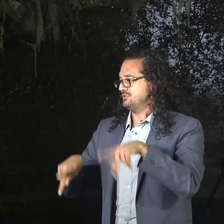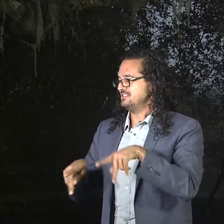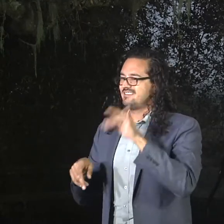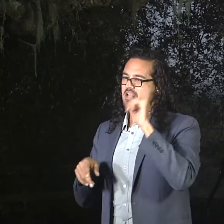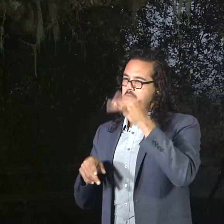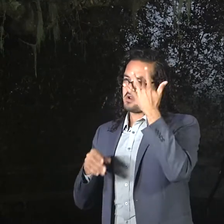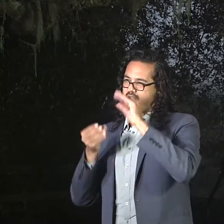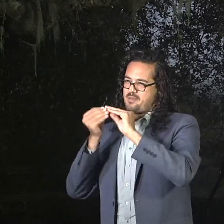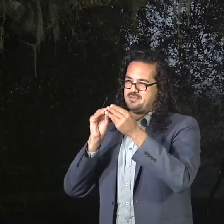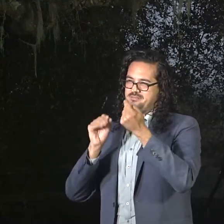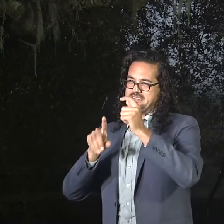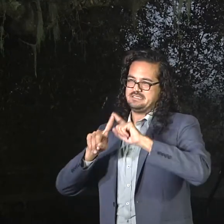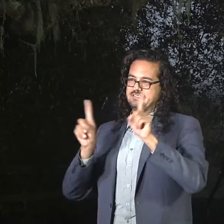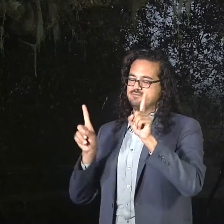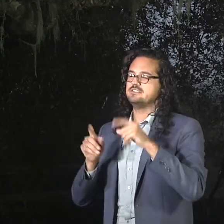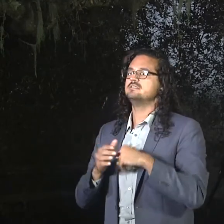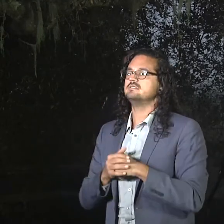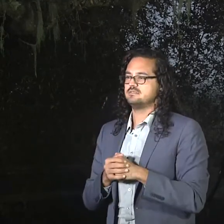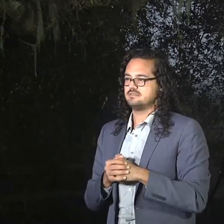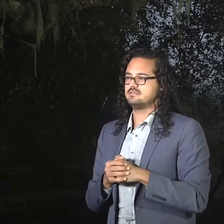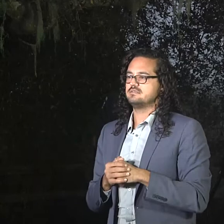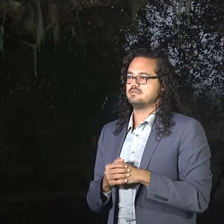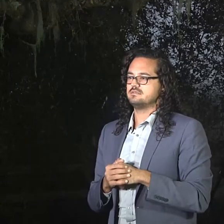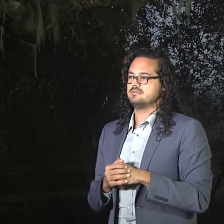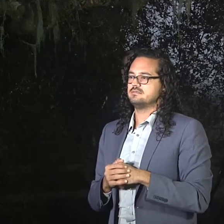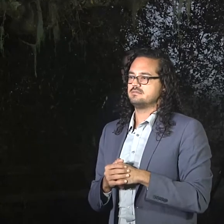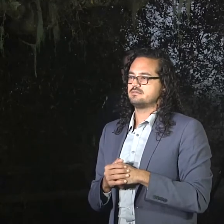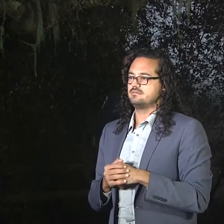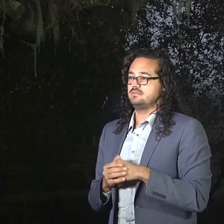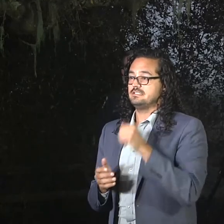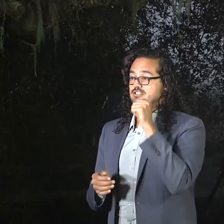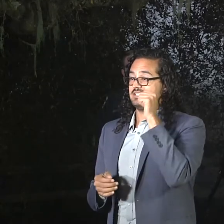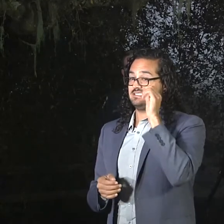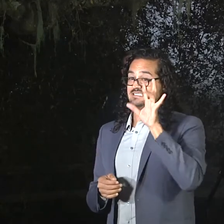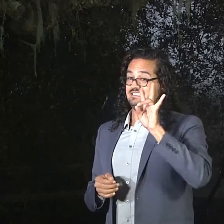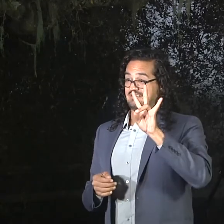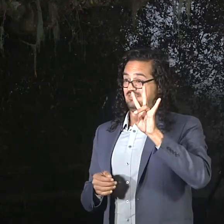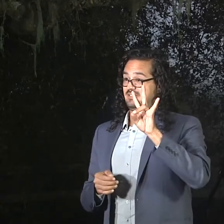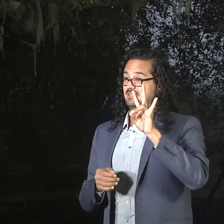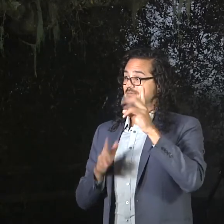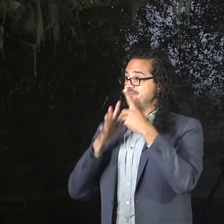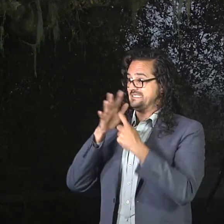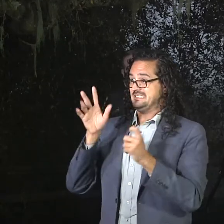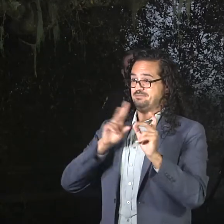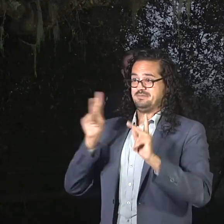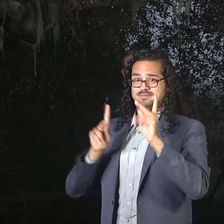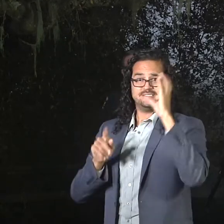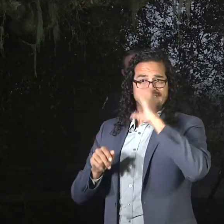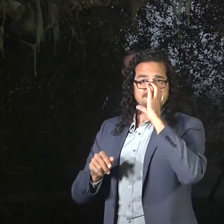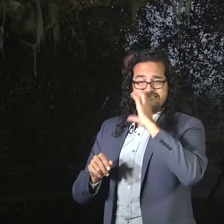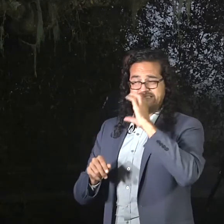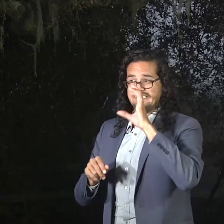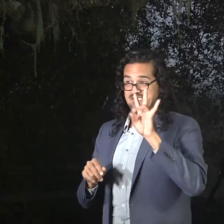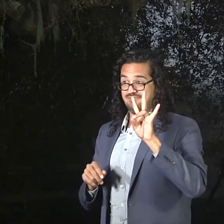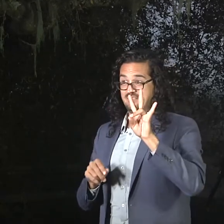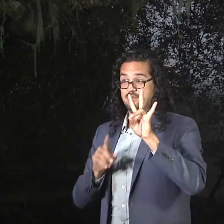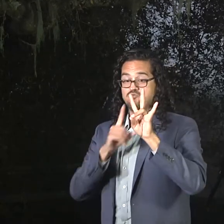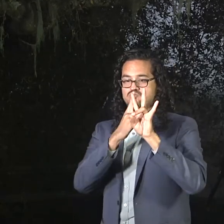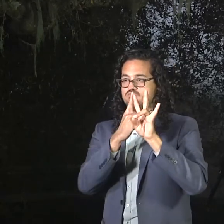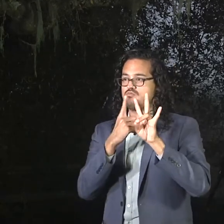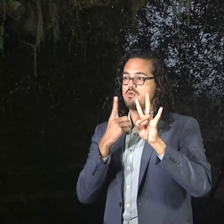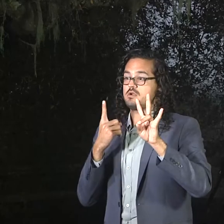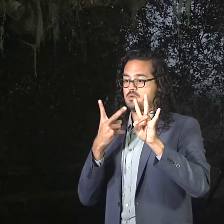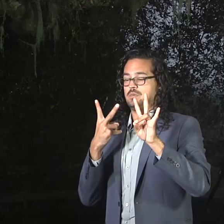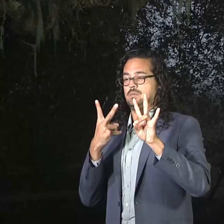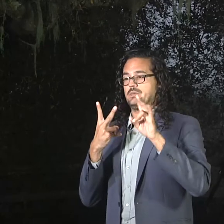That's correct. So, seven missing persons cases as of yesterday, we located two of them. And then, again, last night, we had the report